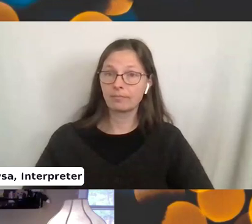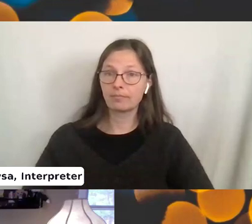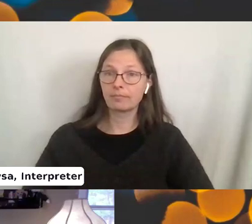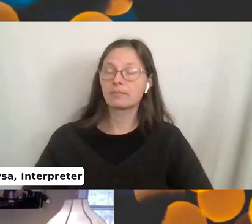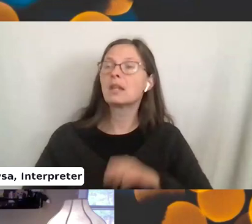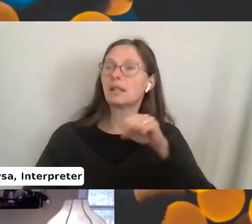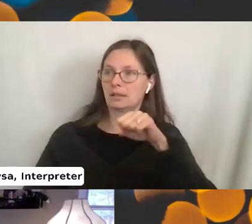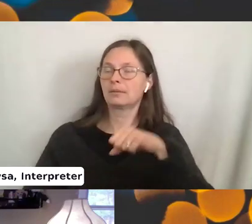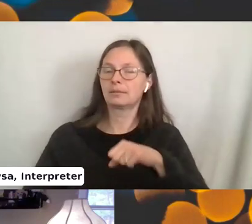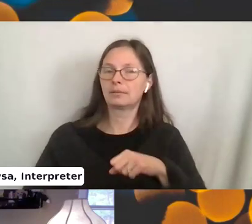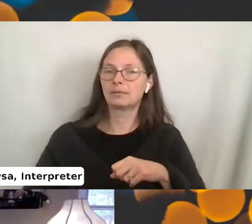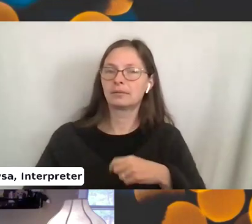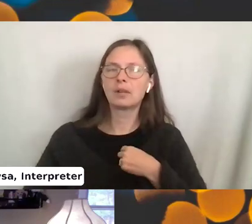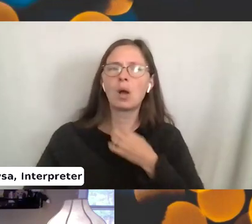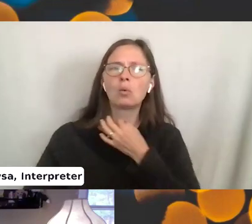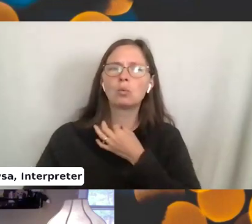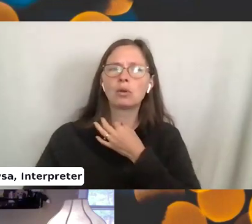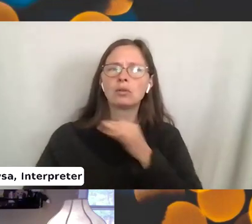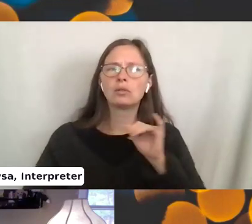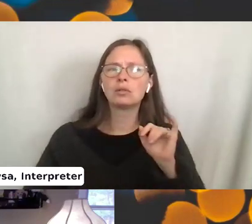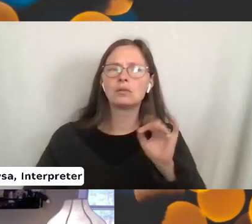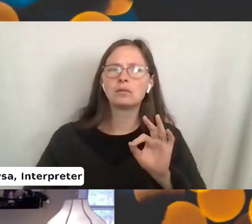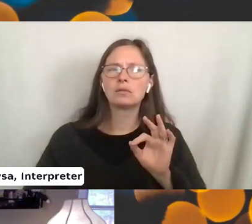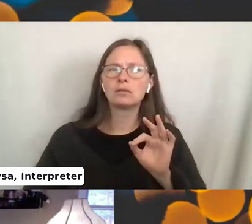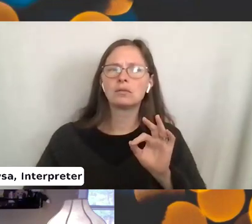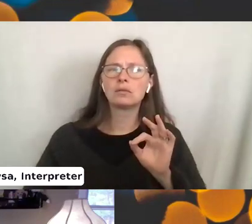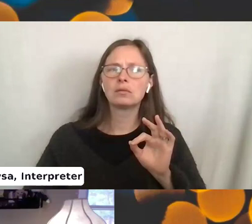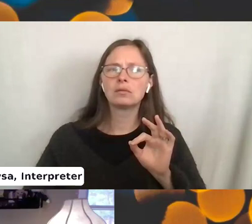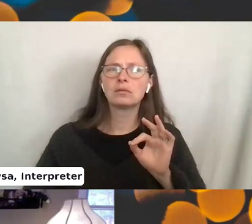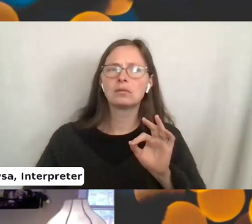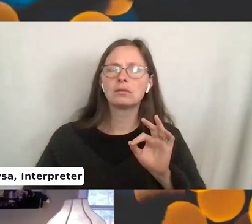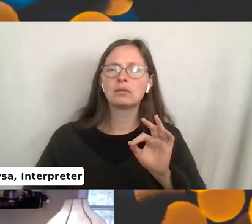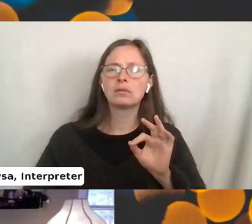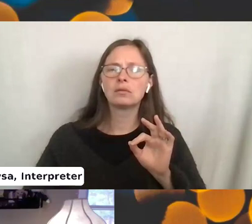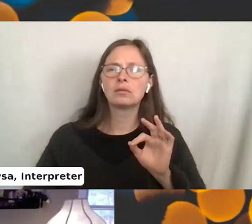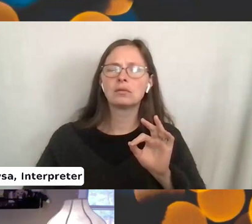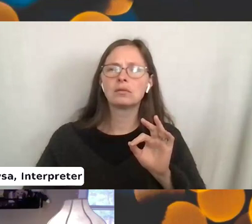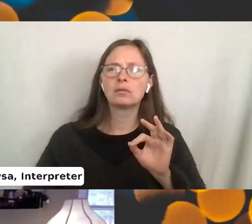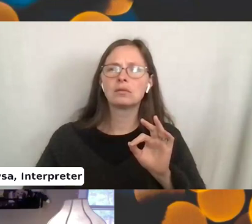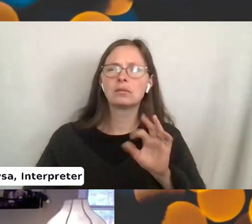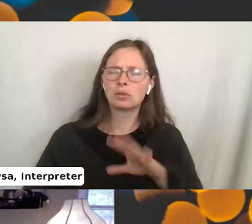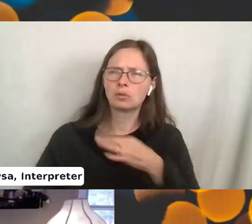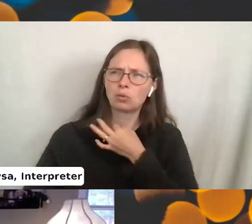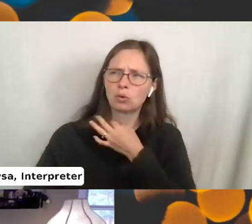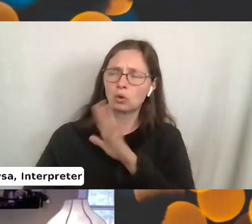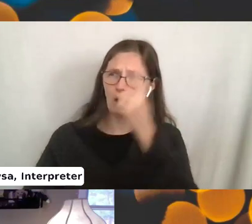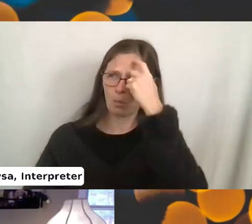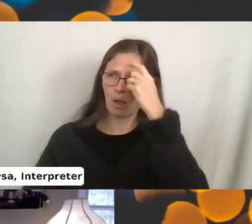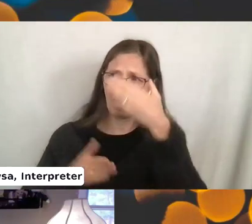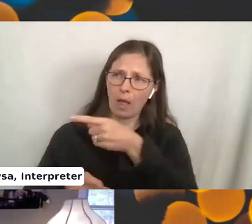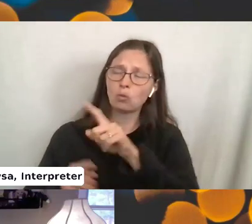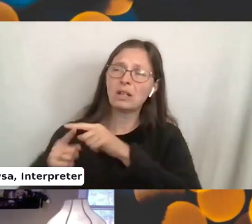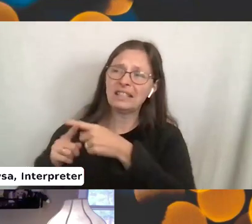Yes, I was wondering if your brain allows you to do knitting and anything else.